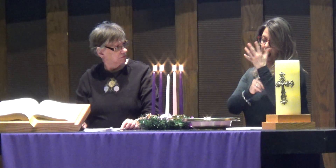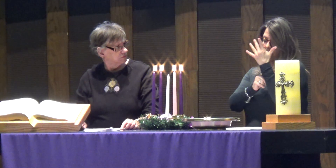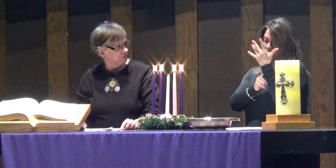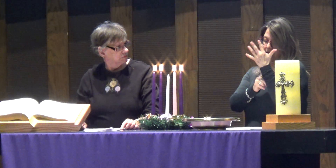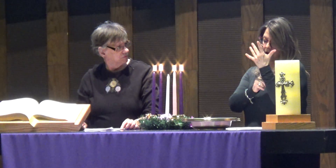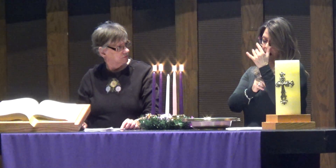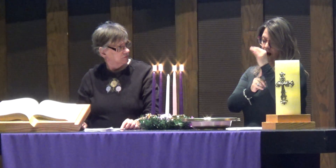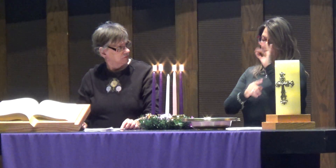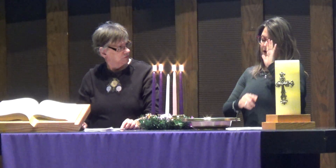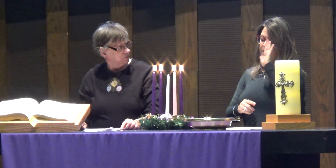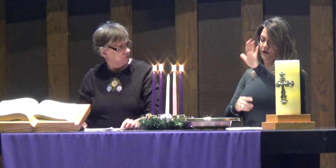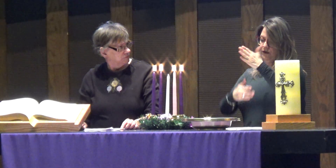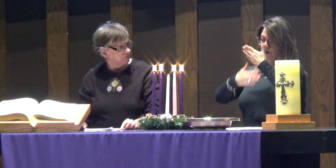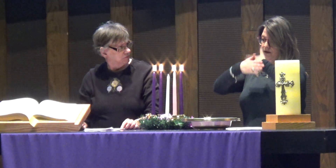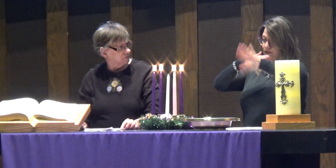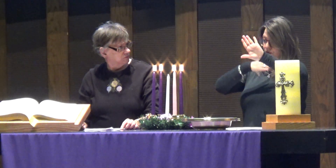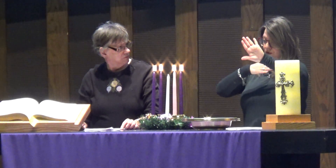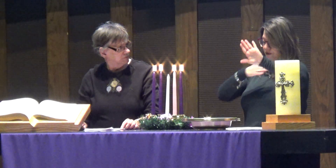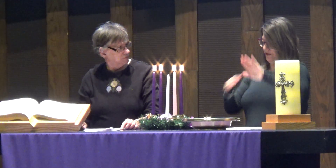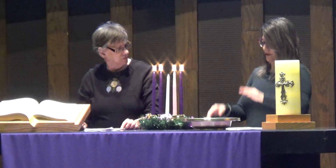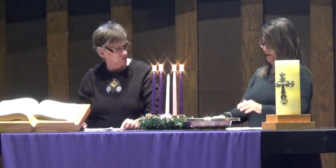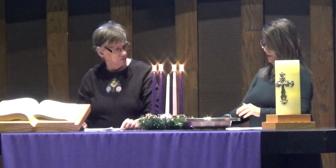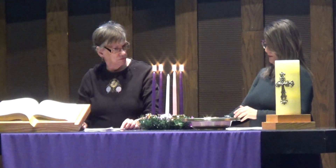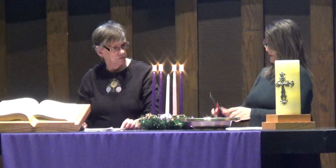God, now we light the candle of your nativity.